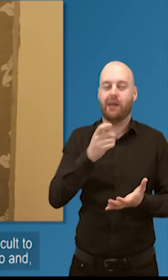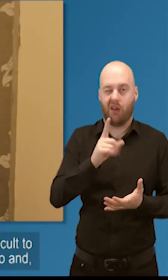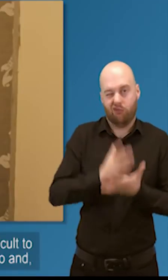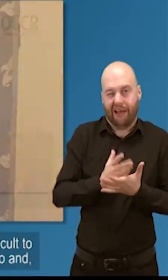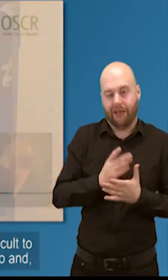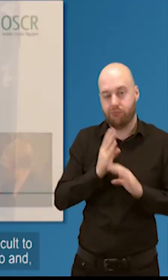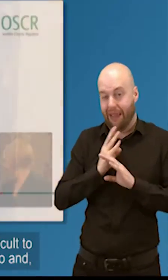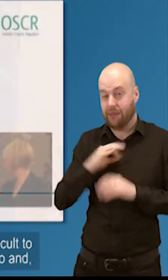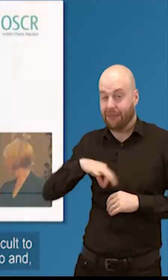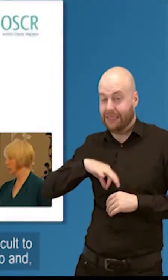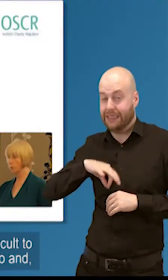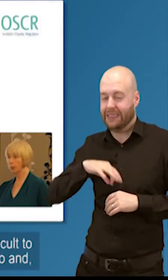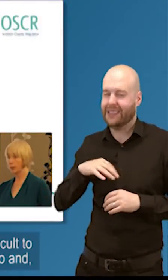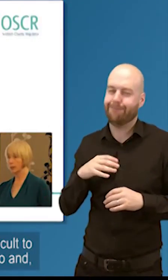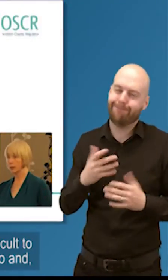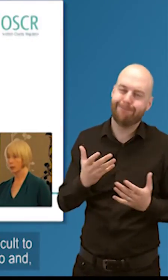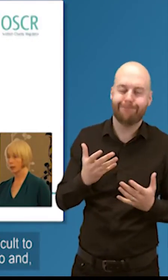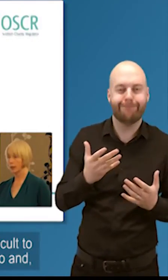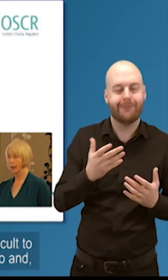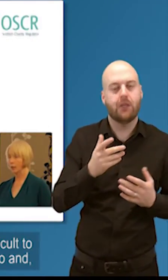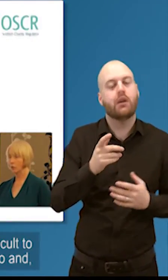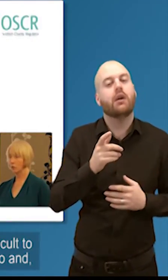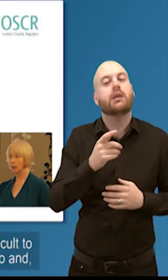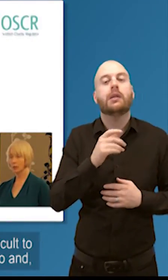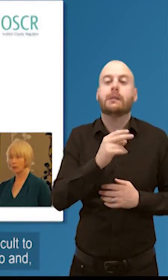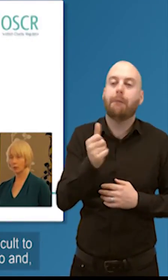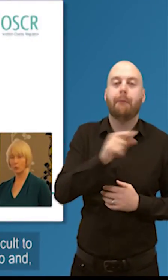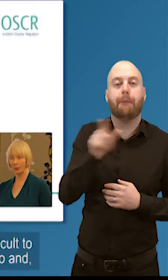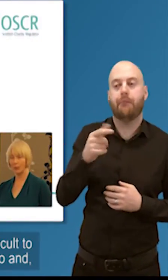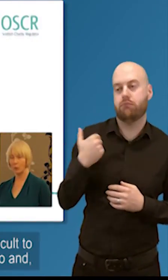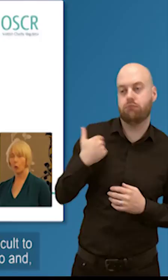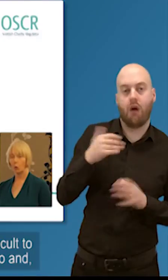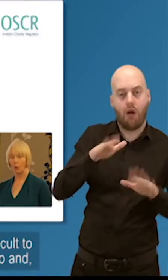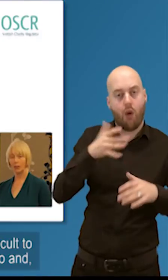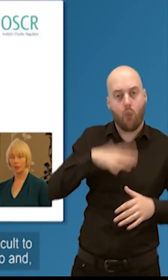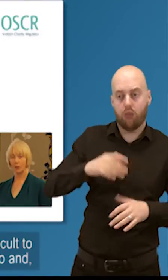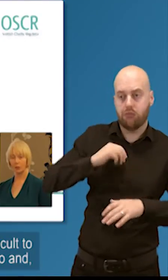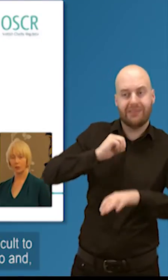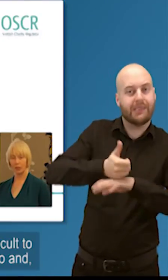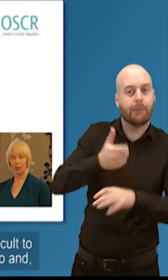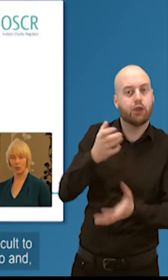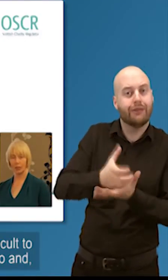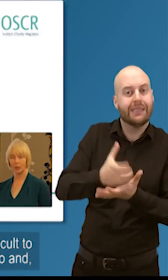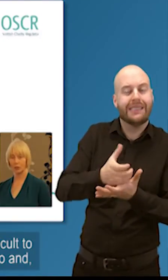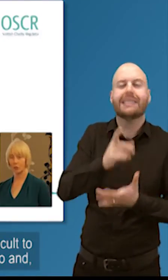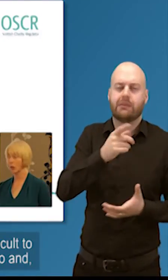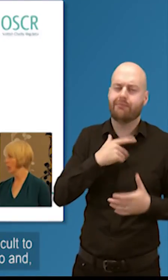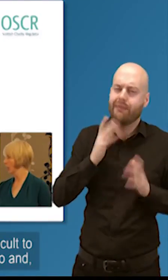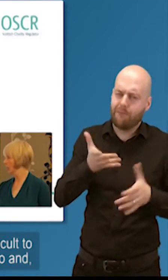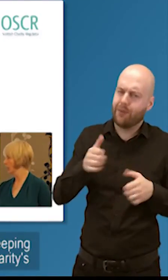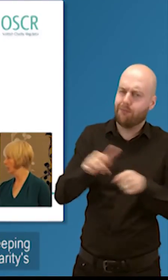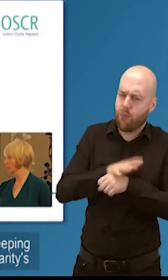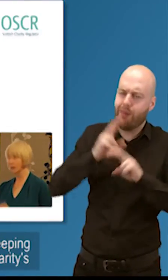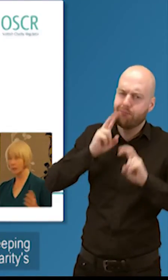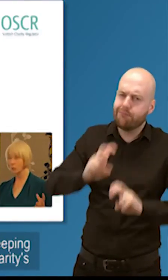and a lack of clarity of the charity brand if it's really difficult to work out what on earth your your charity is trying to do